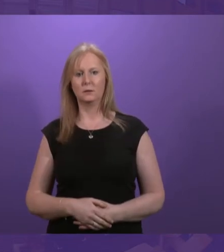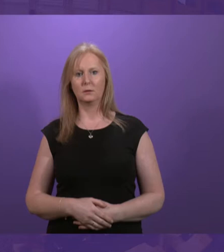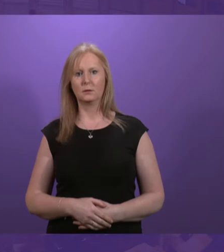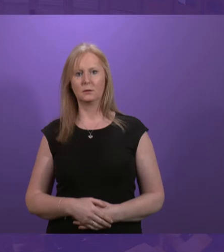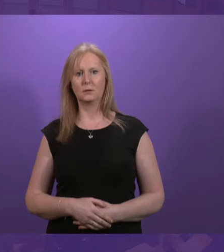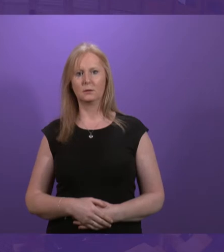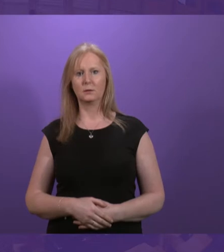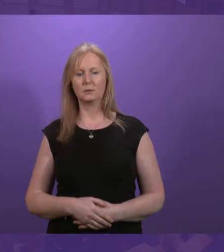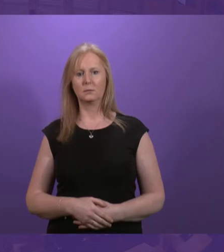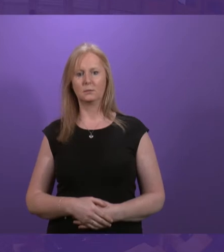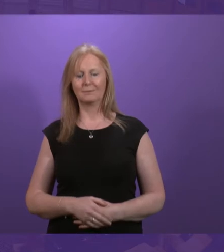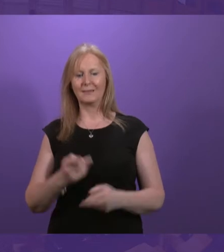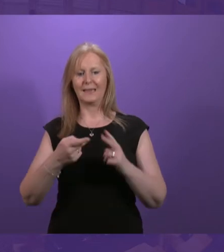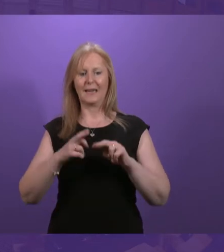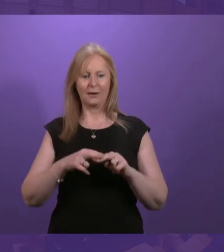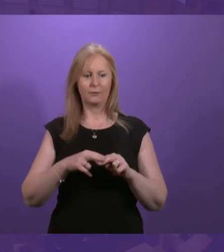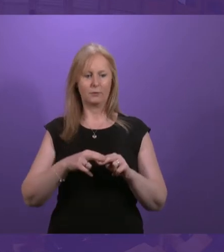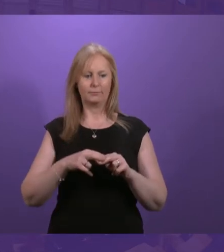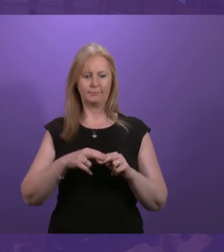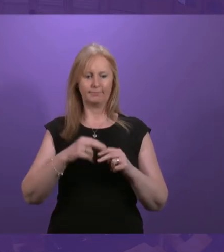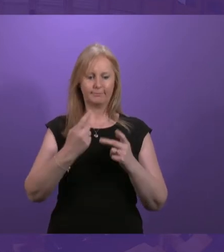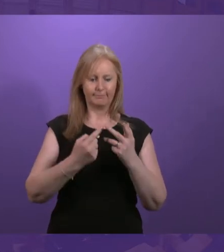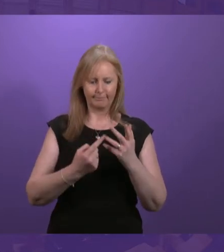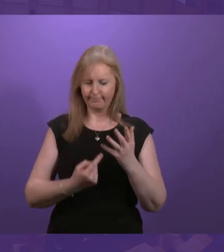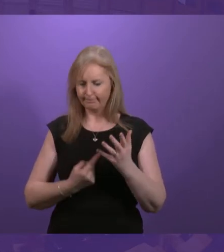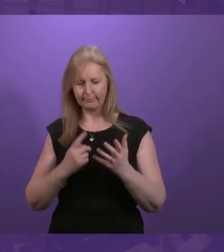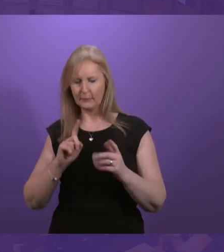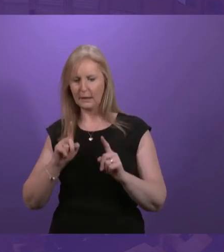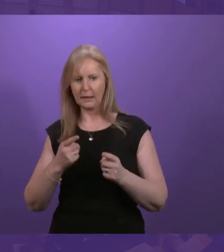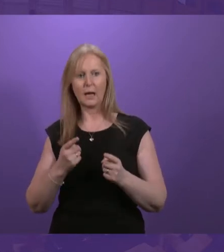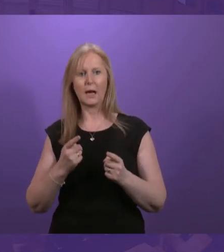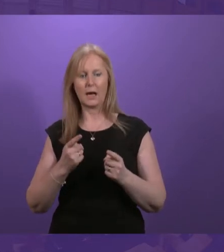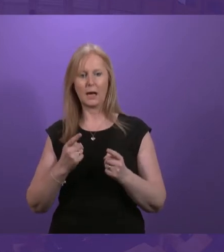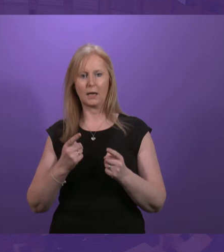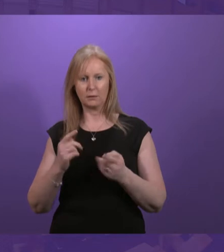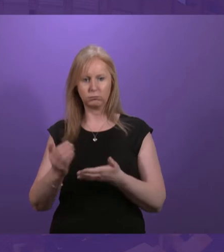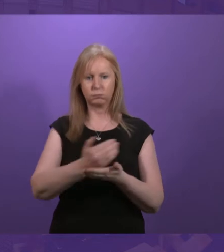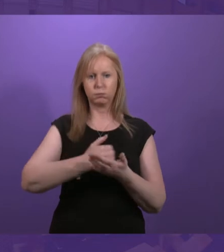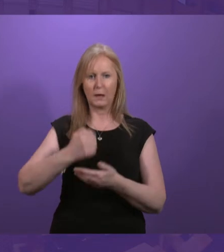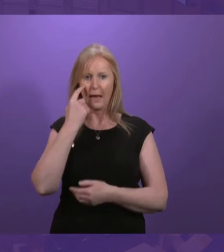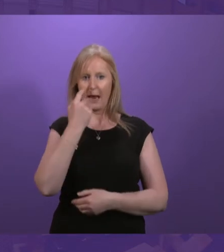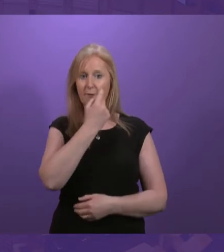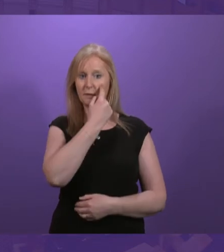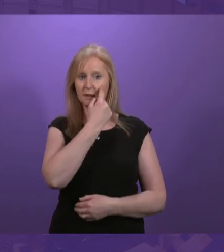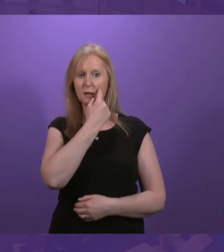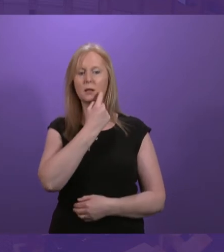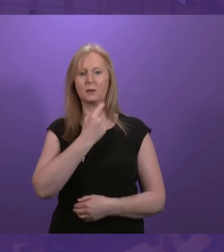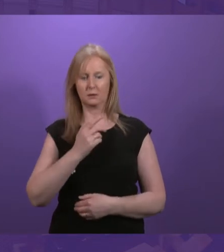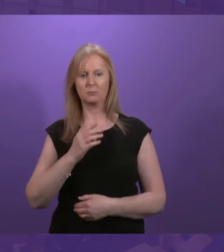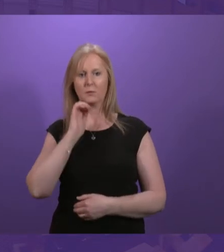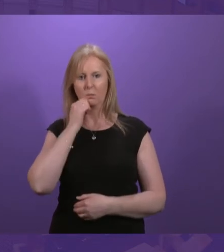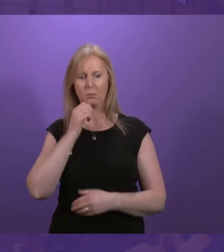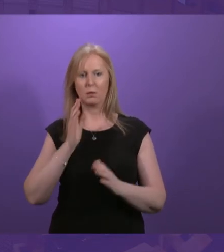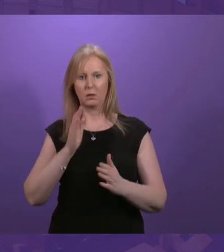being required if there has been no other way for the agency to gather the evidence it requires. And, of course, it is the